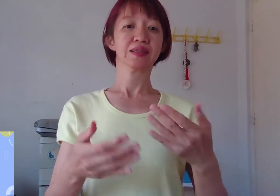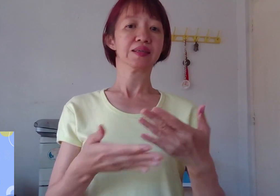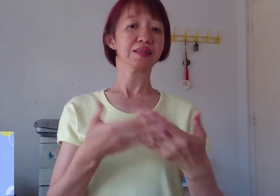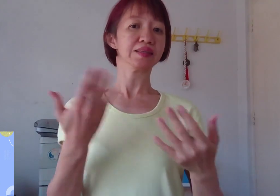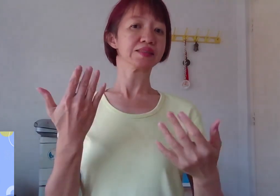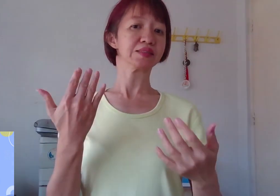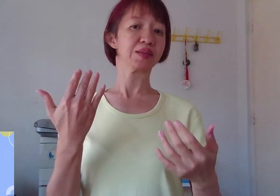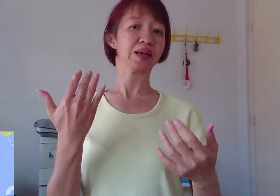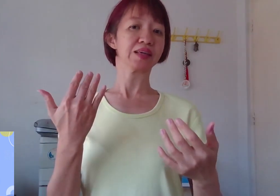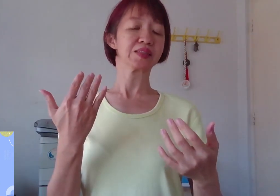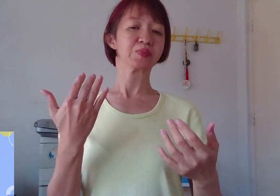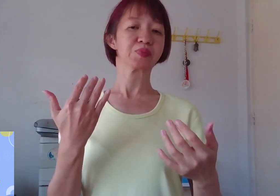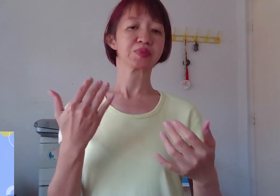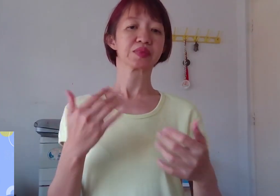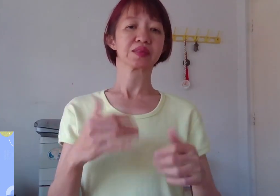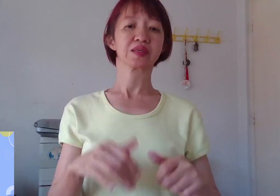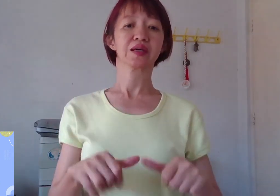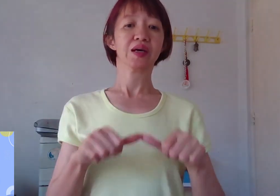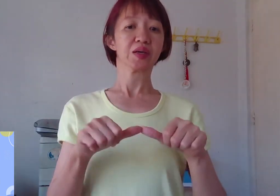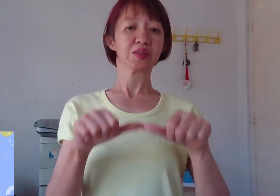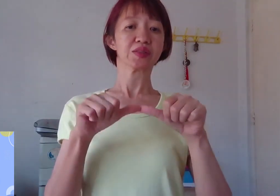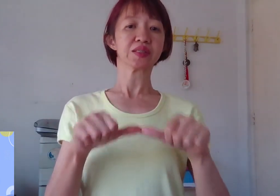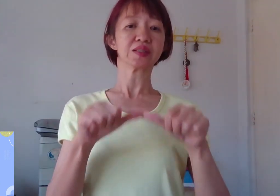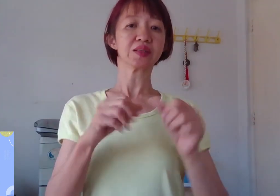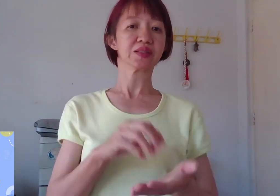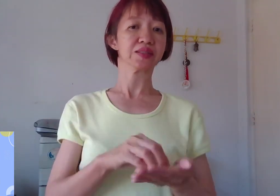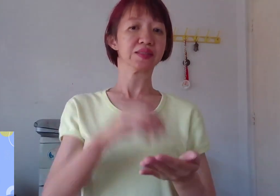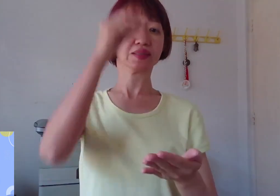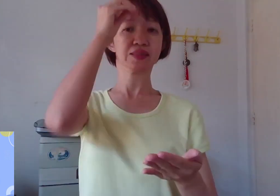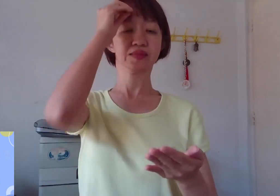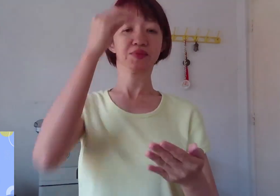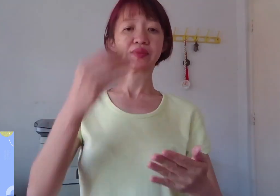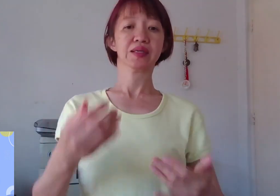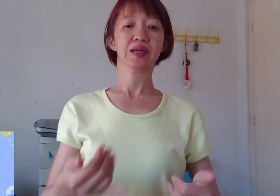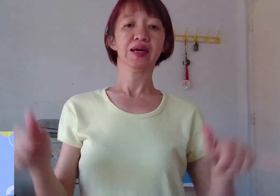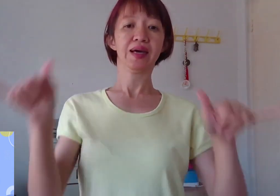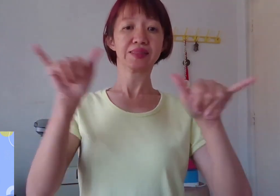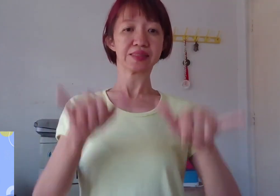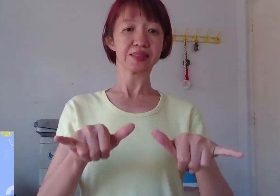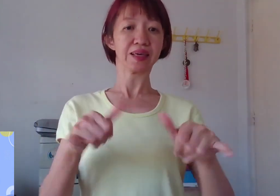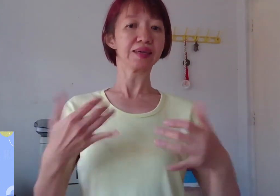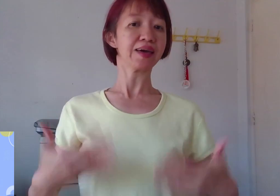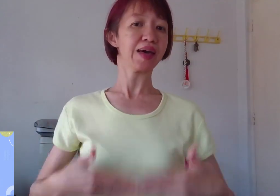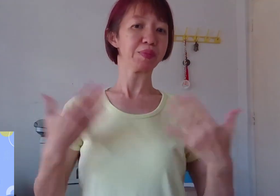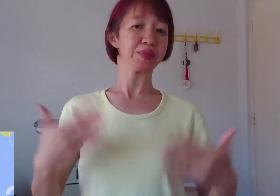Easy, right? Continue learning and STAY HAPPY!